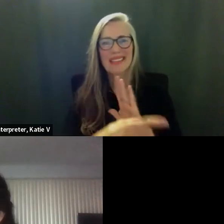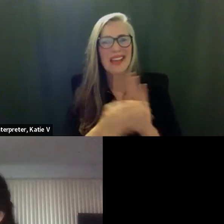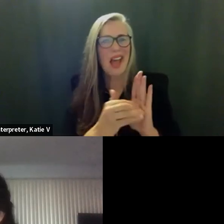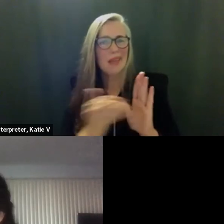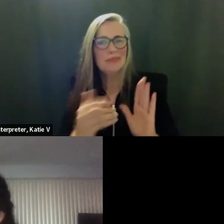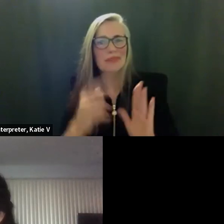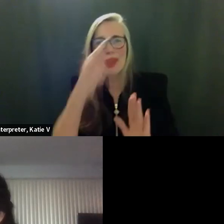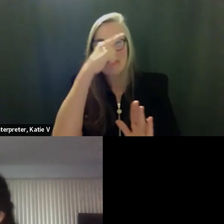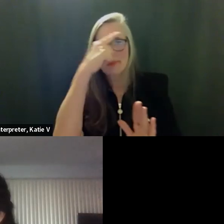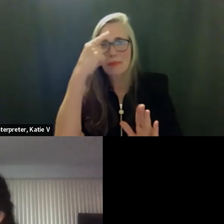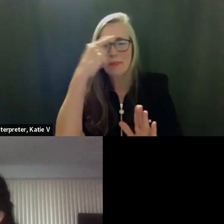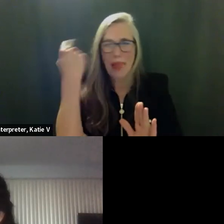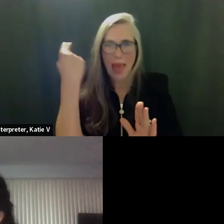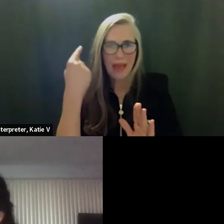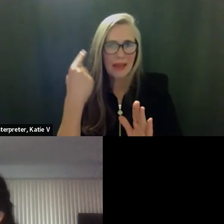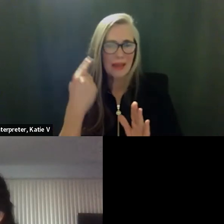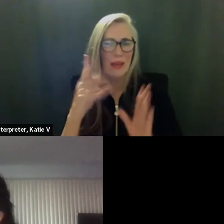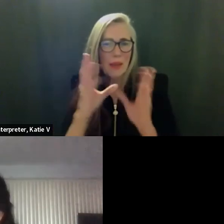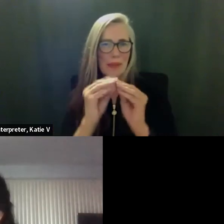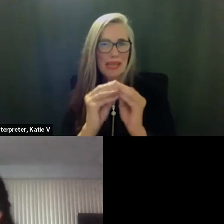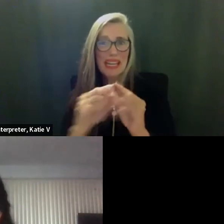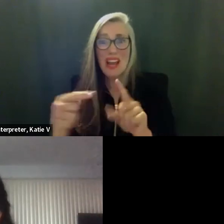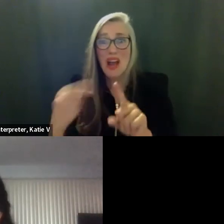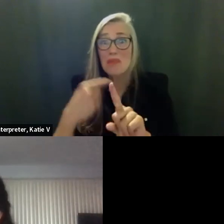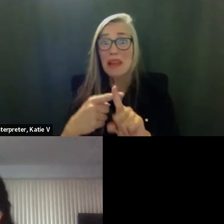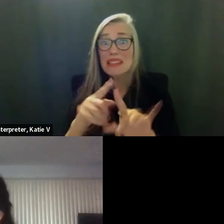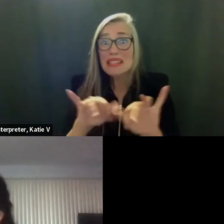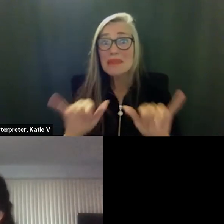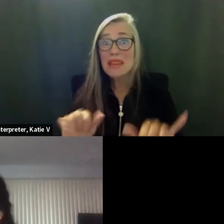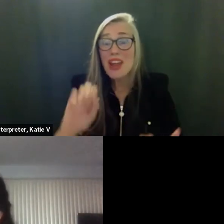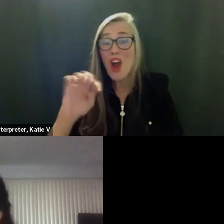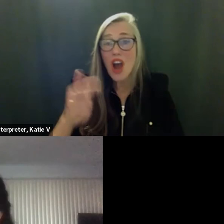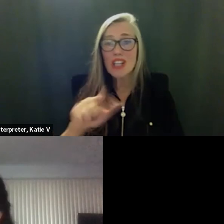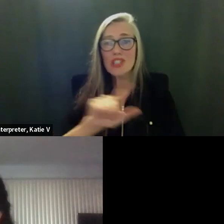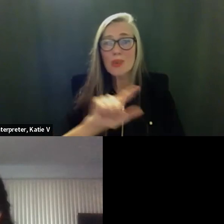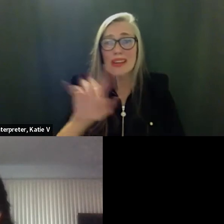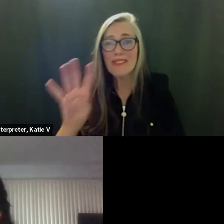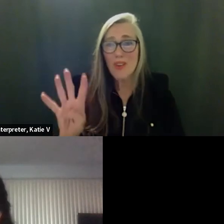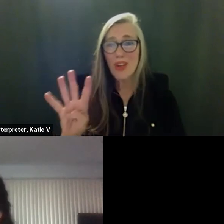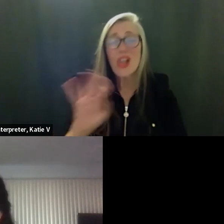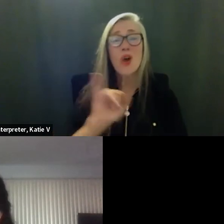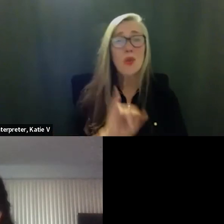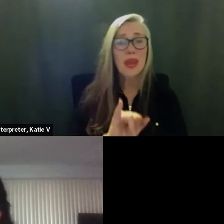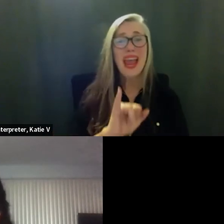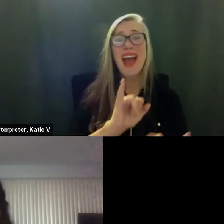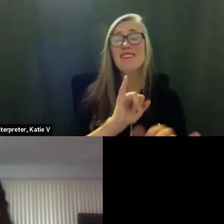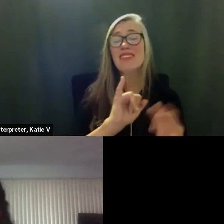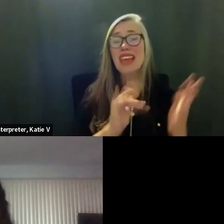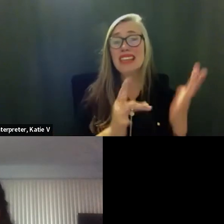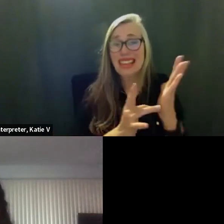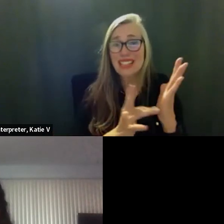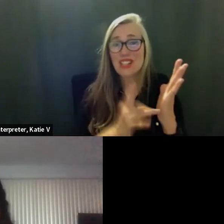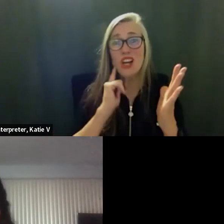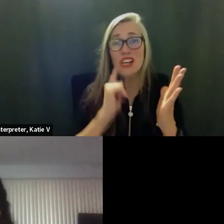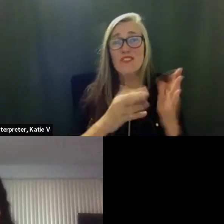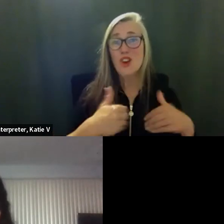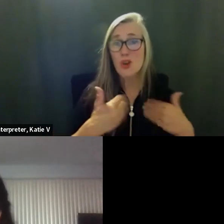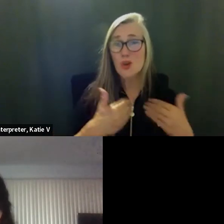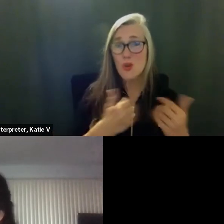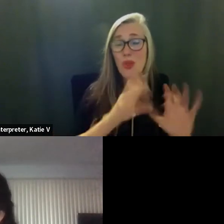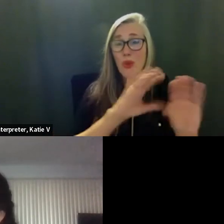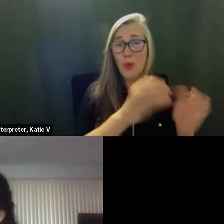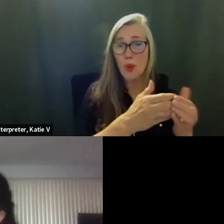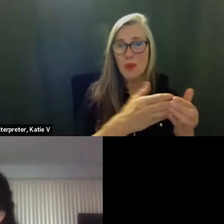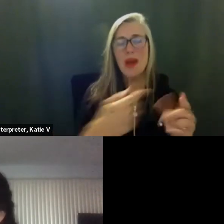technology use committee at 3 30 on the same date august 24th followed by the combating anti-blackness work group at 5 30. and then